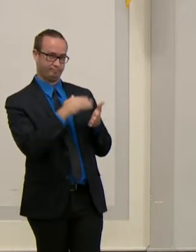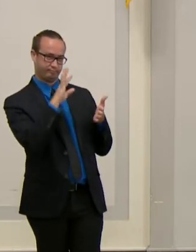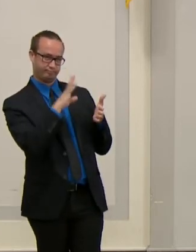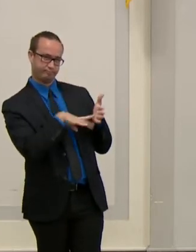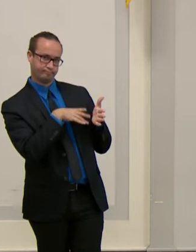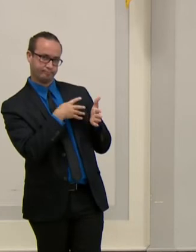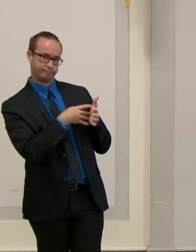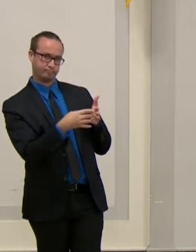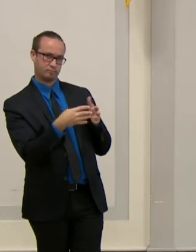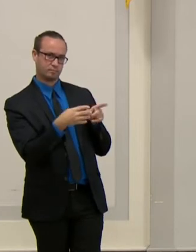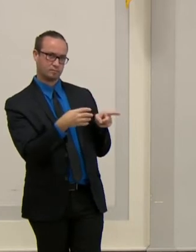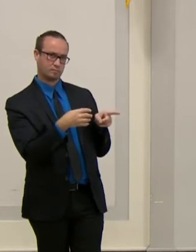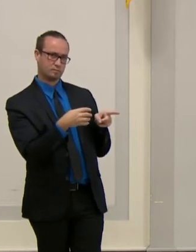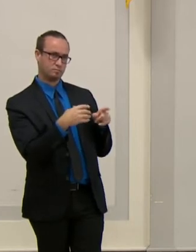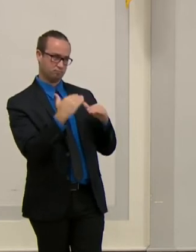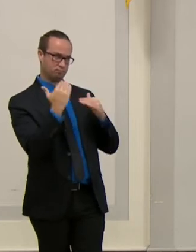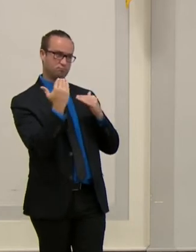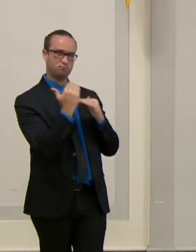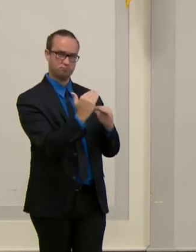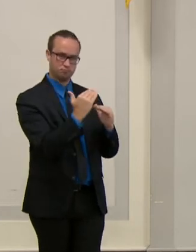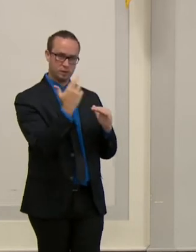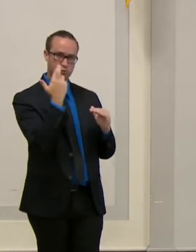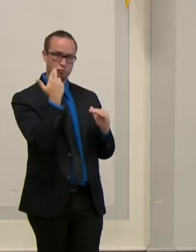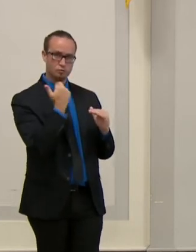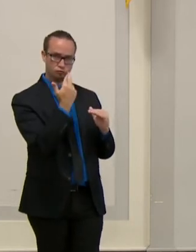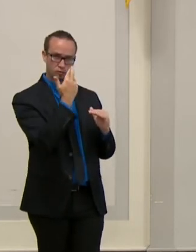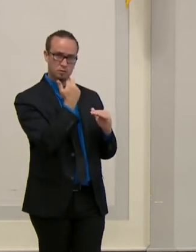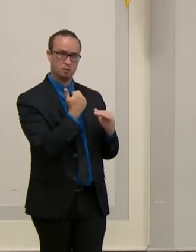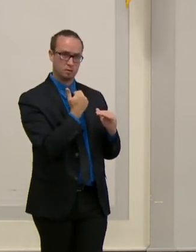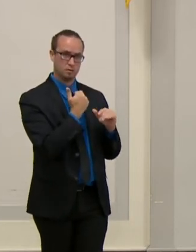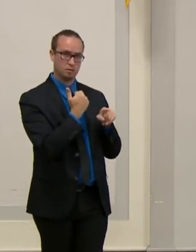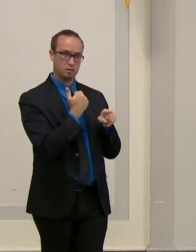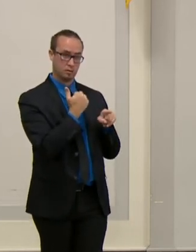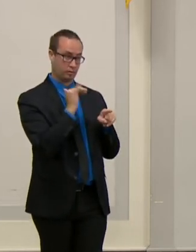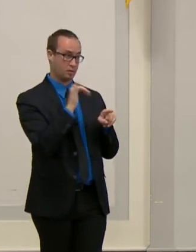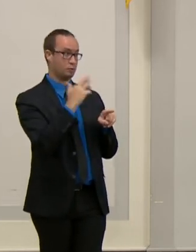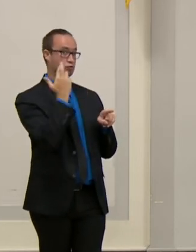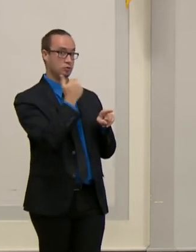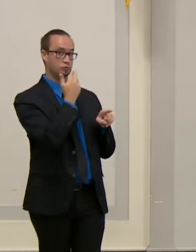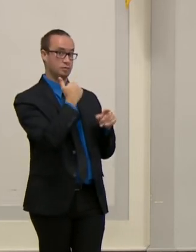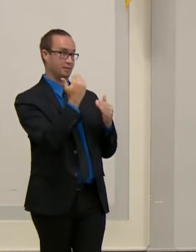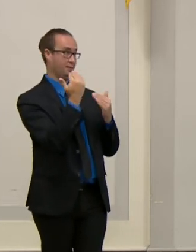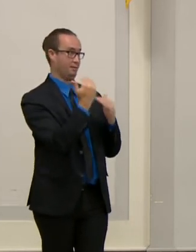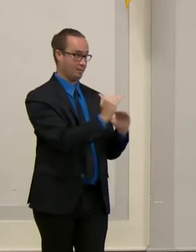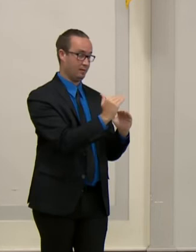restaurants is partially to cause for the decrease in cases, or what are you seeing there?